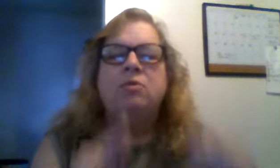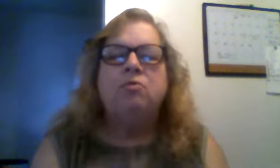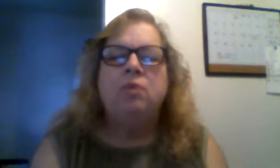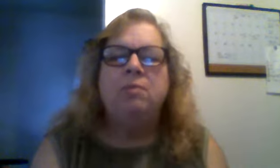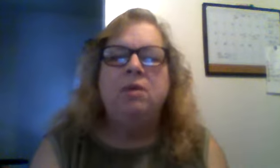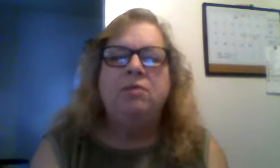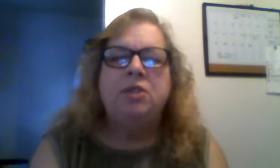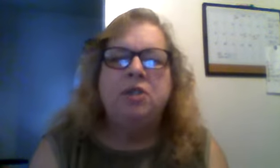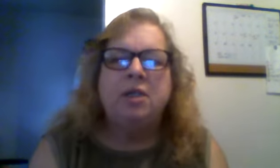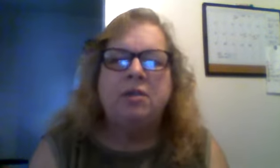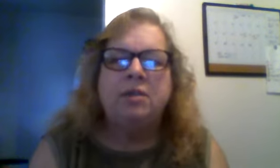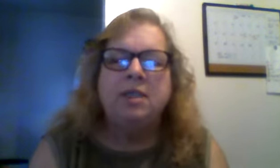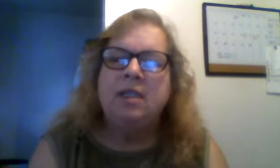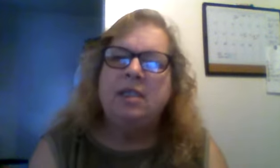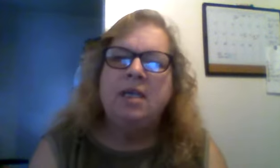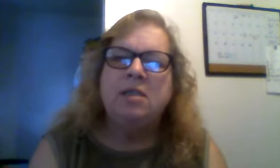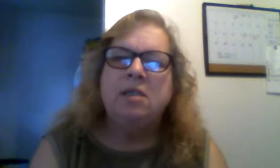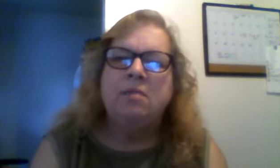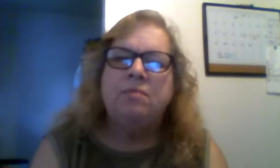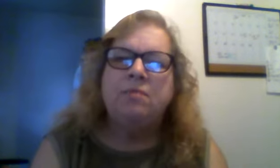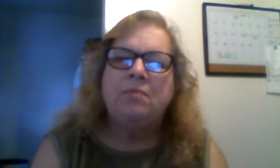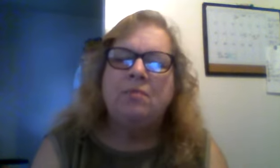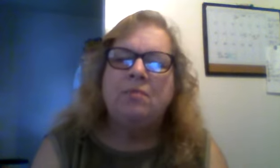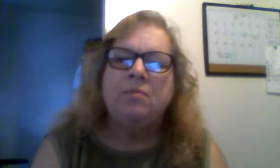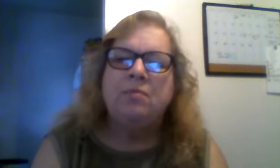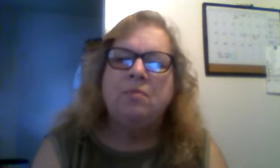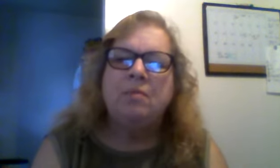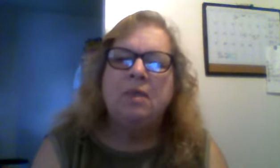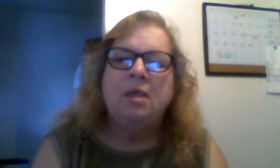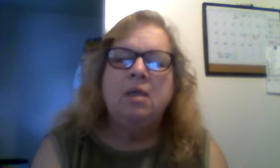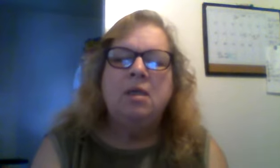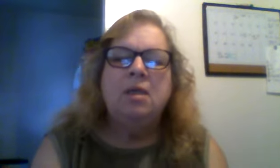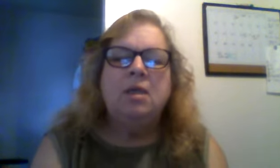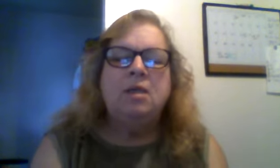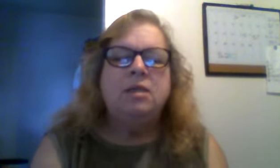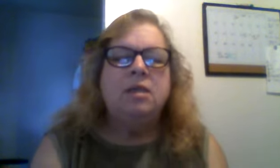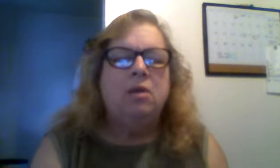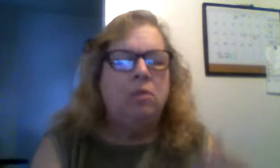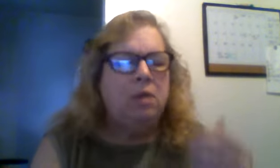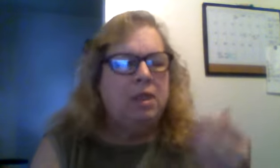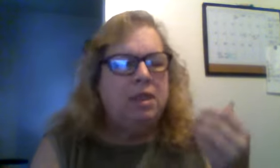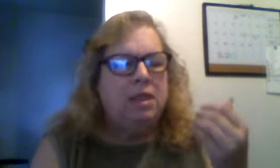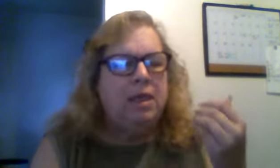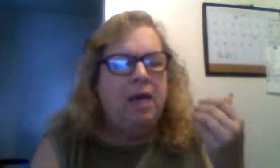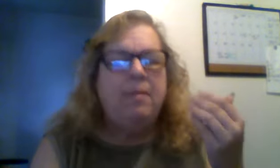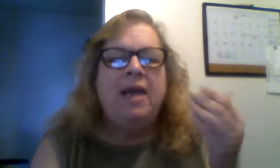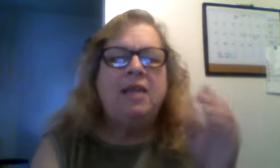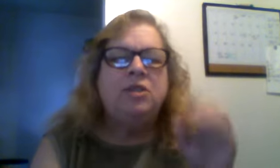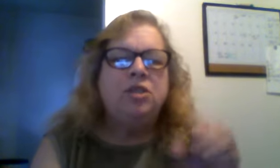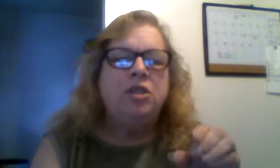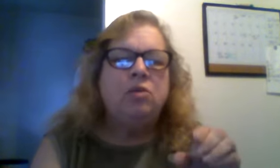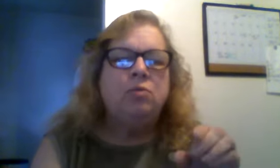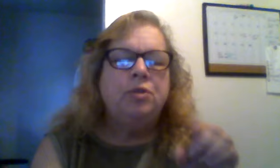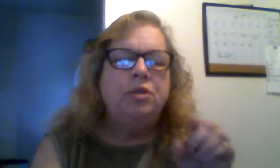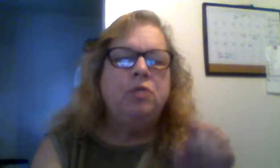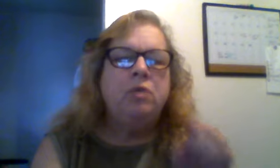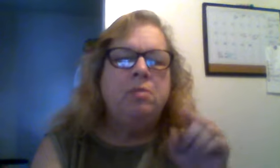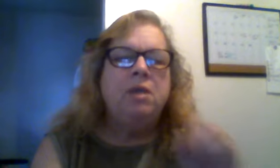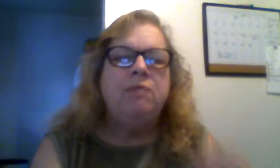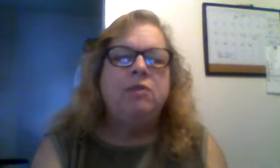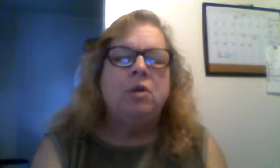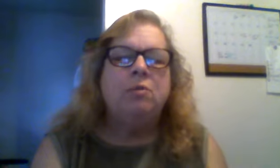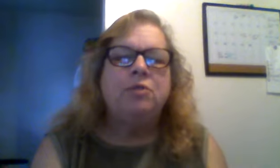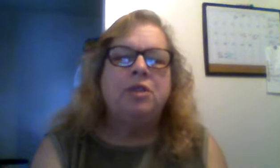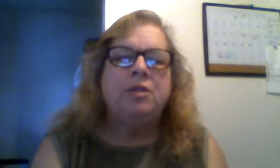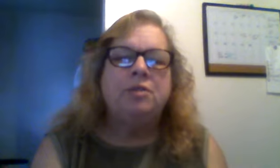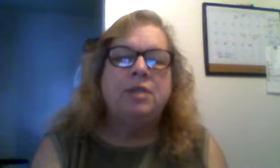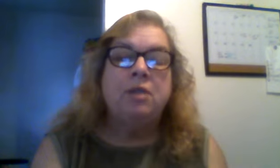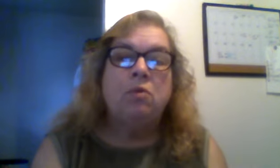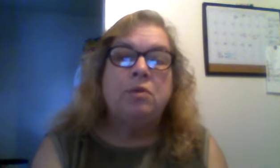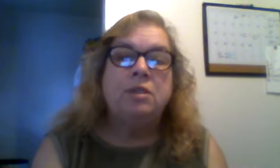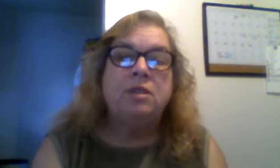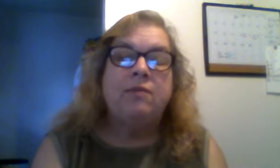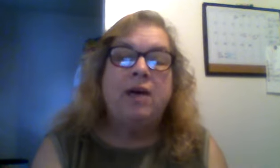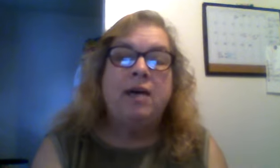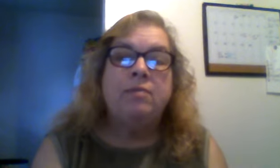remove the jiggers isn't that something so i'm asking you would you remove your own jiggers in order to survive